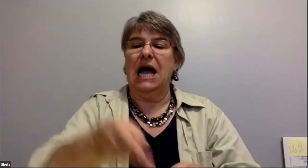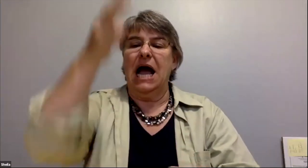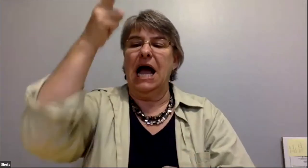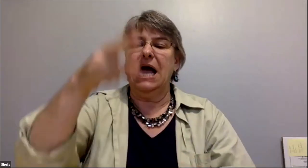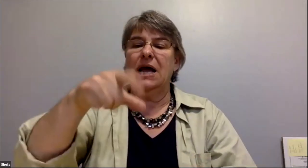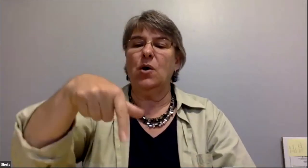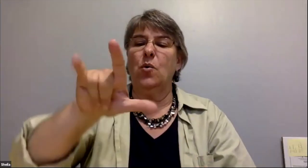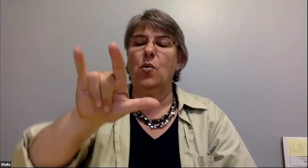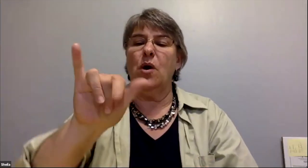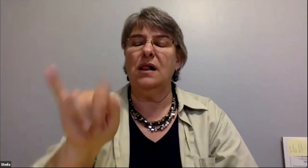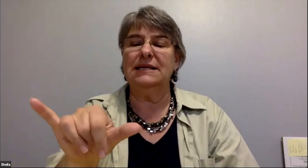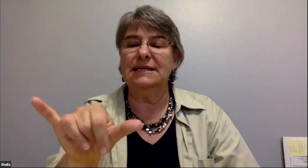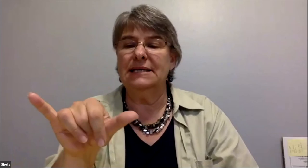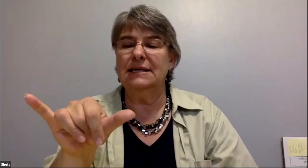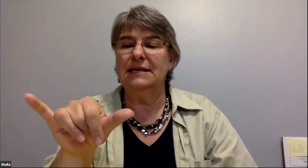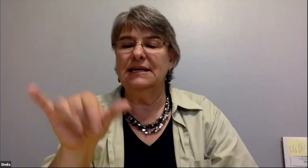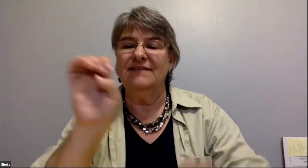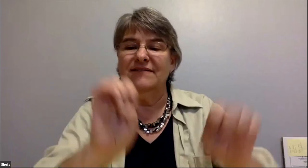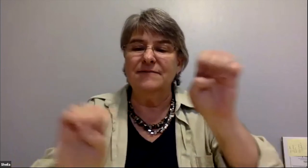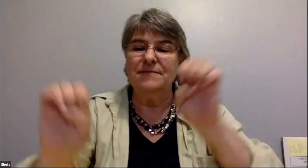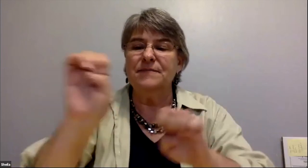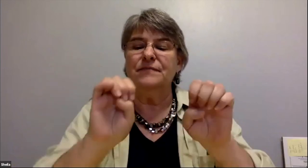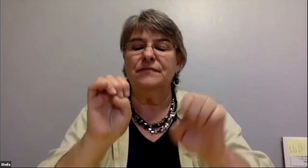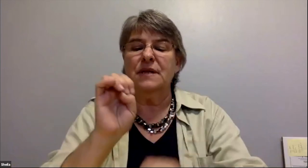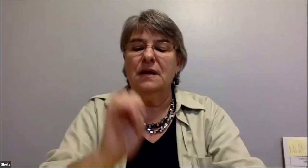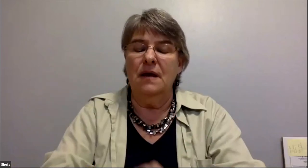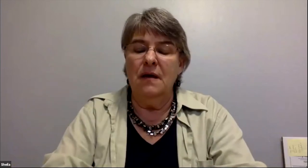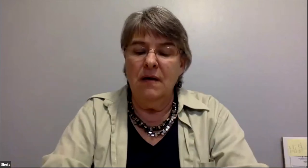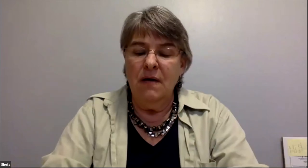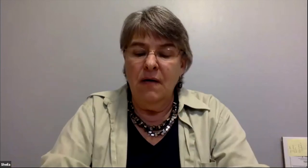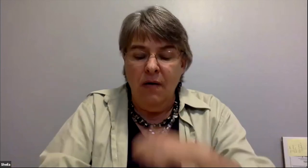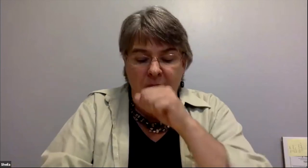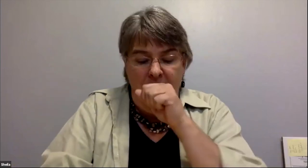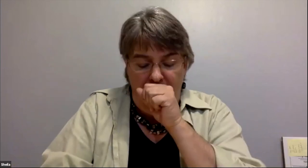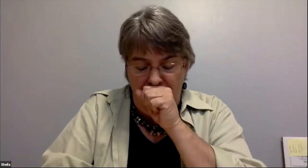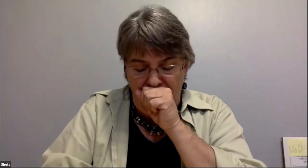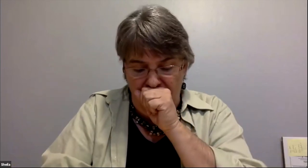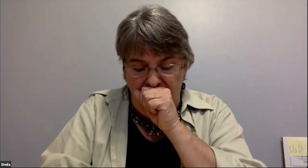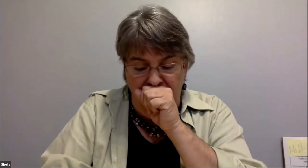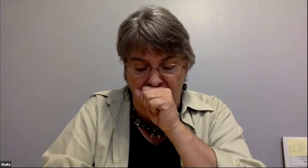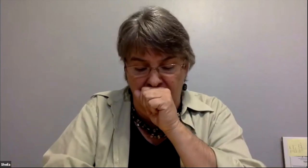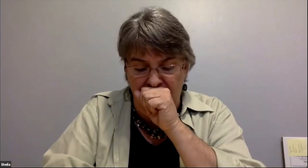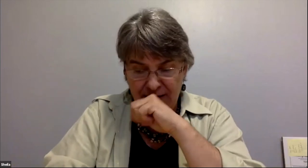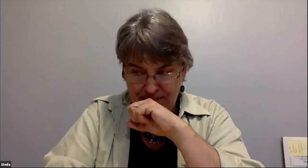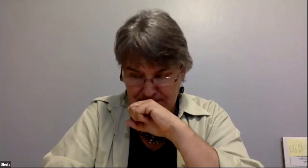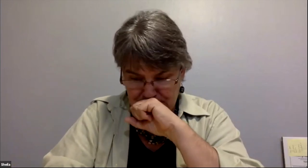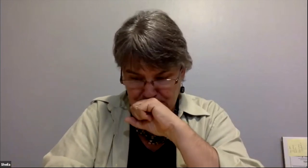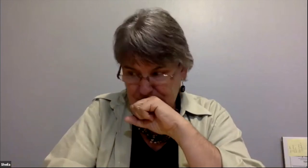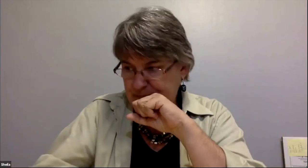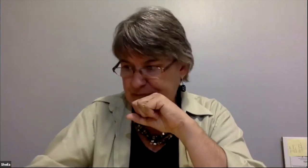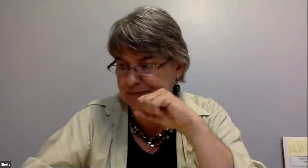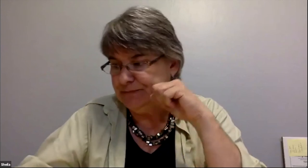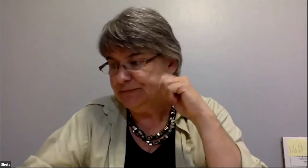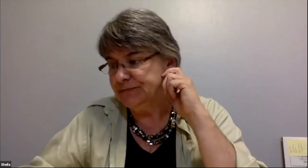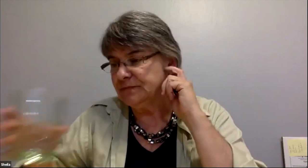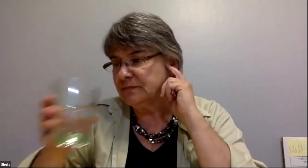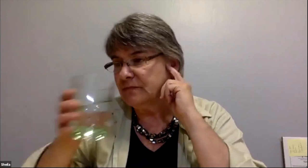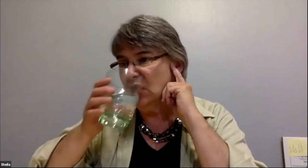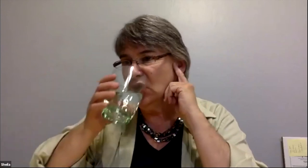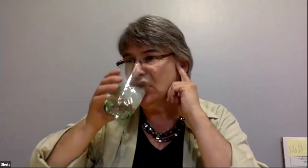training the deaf to be able to be more communicative with all levels of society in other words they can become immersed